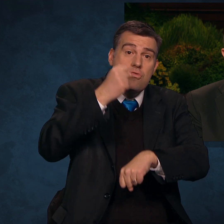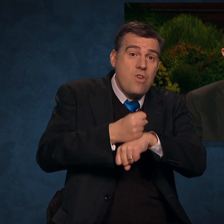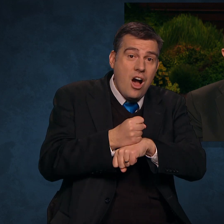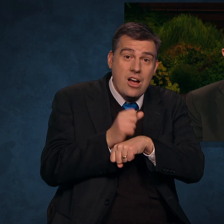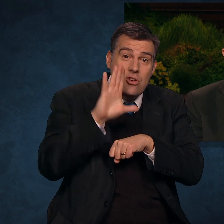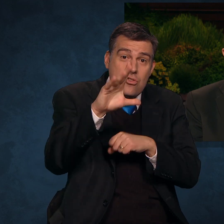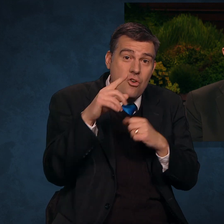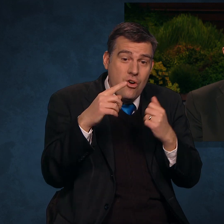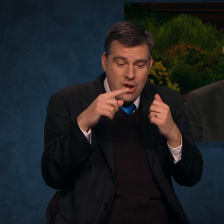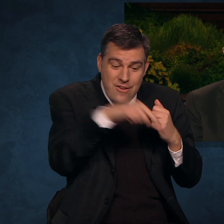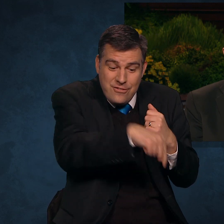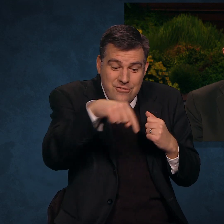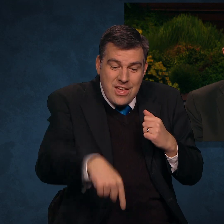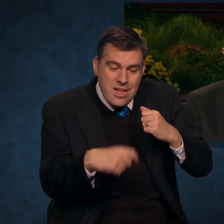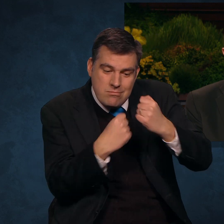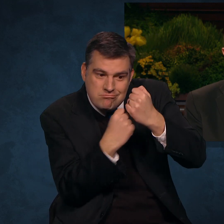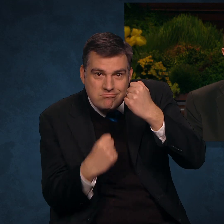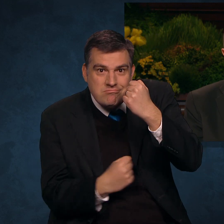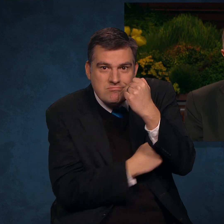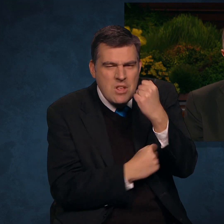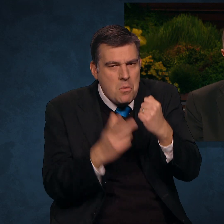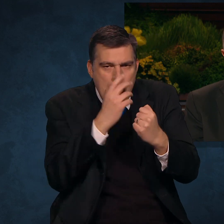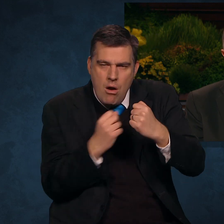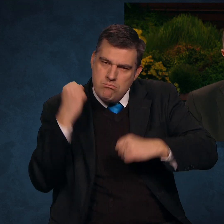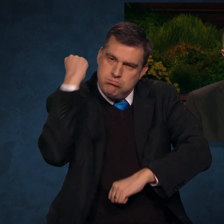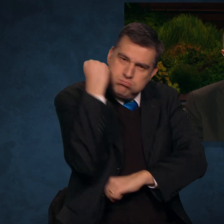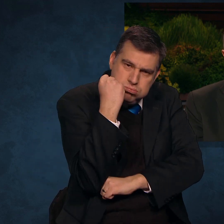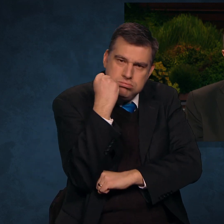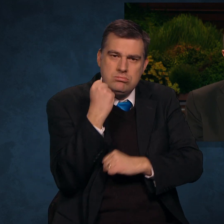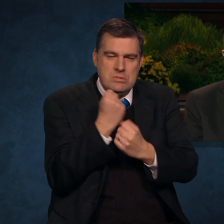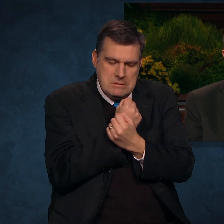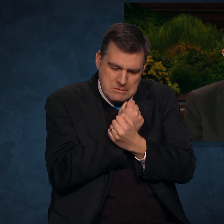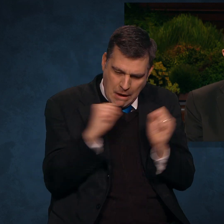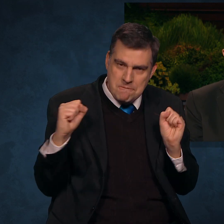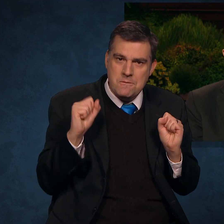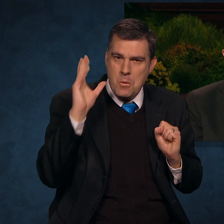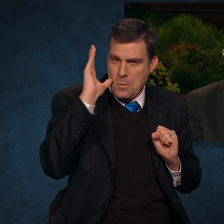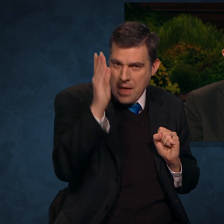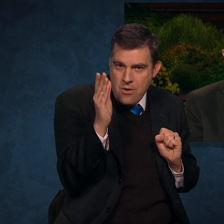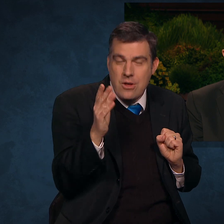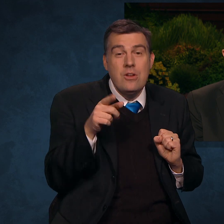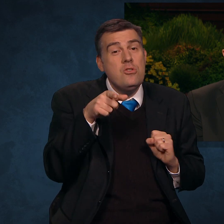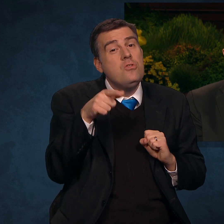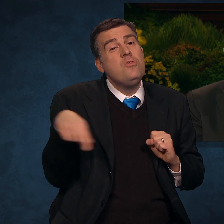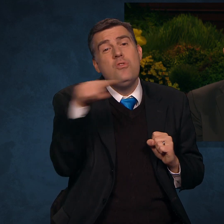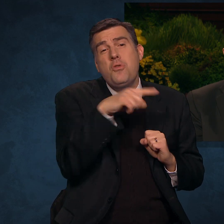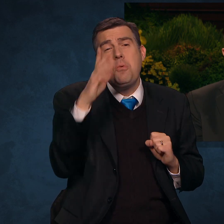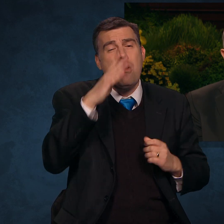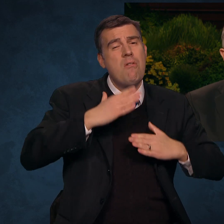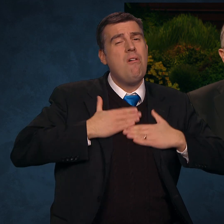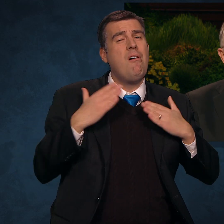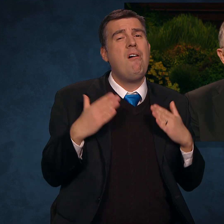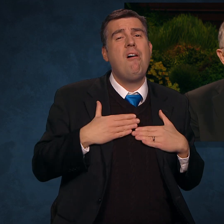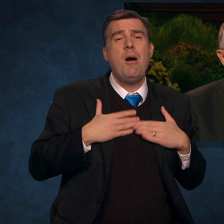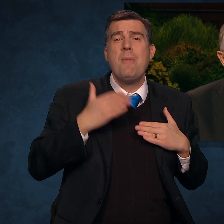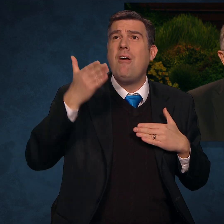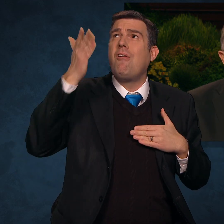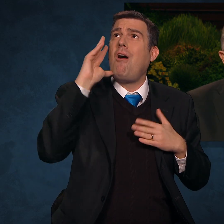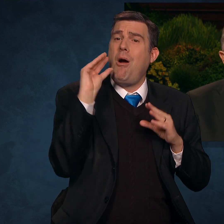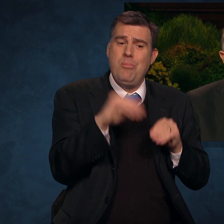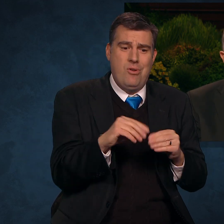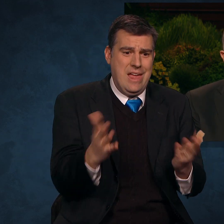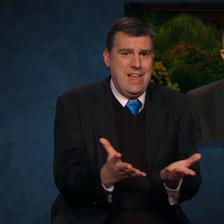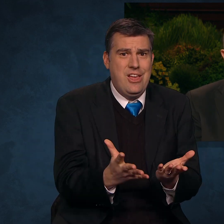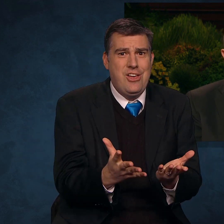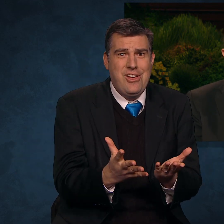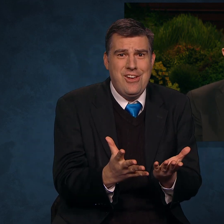your feet will be solid and secure. You will rejoice that God has placed you here